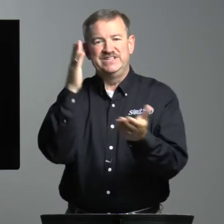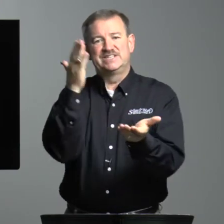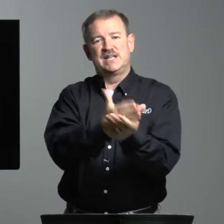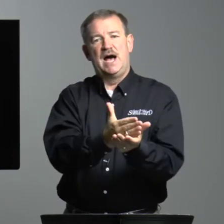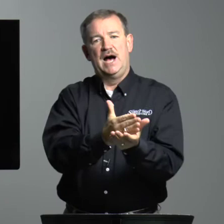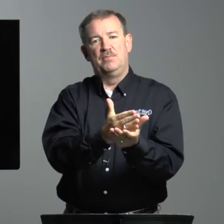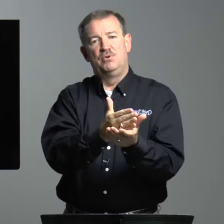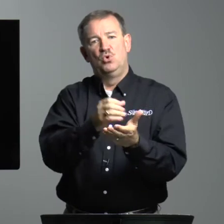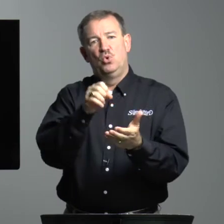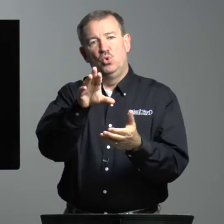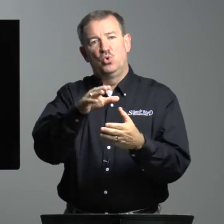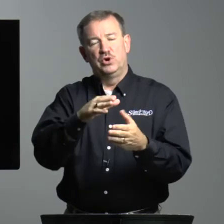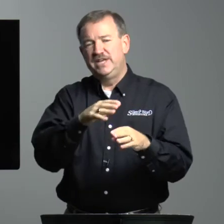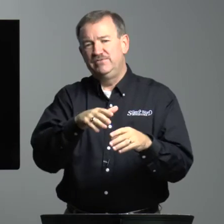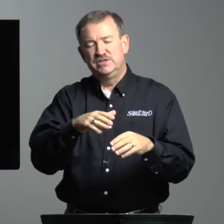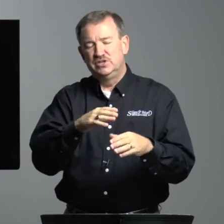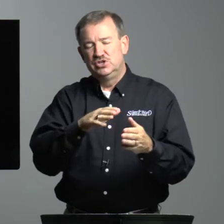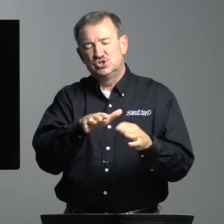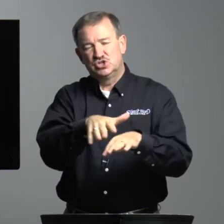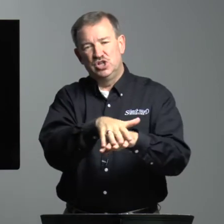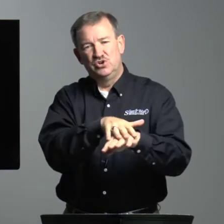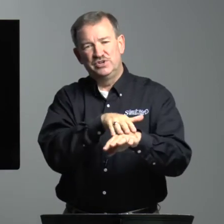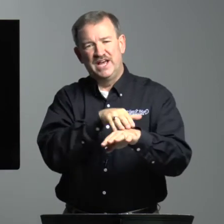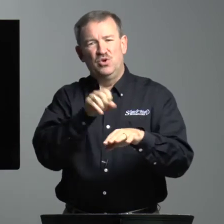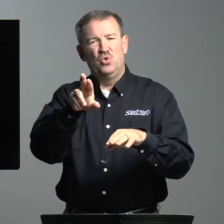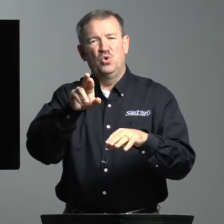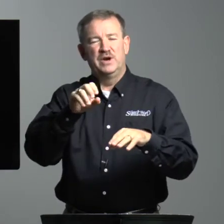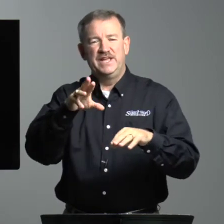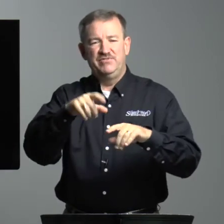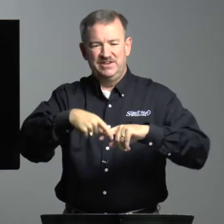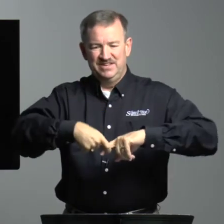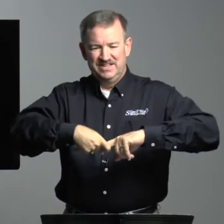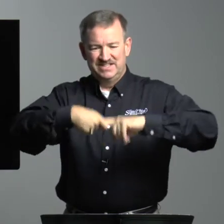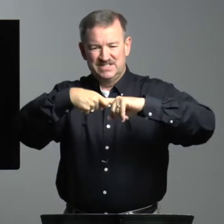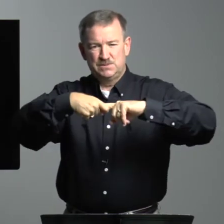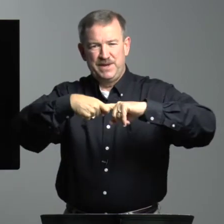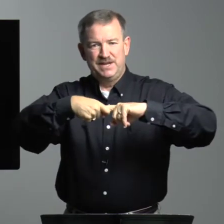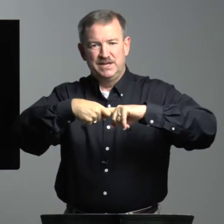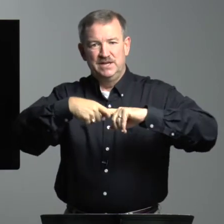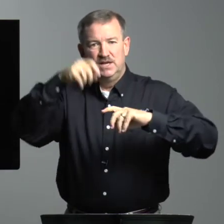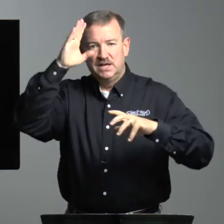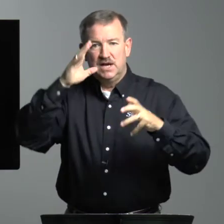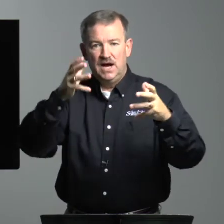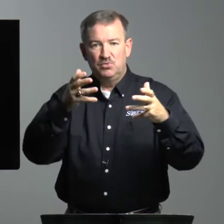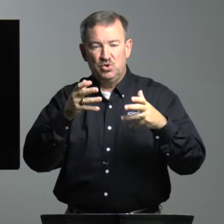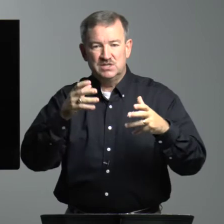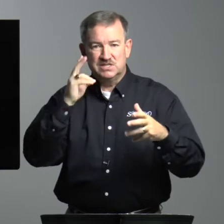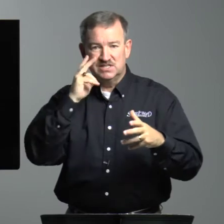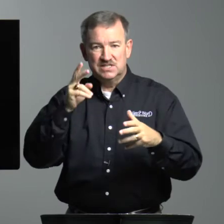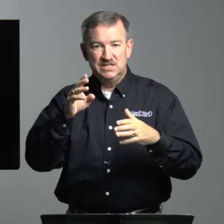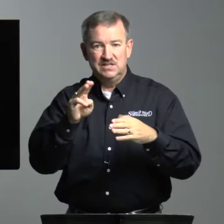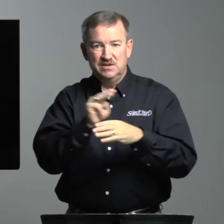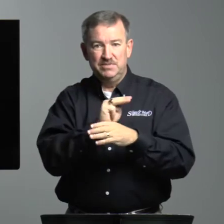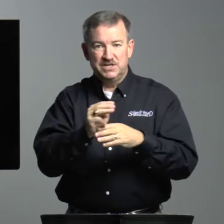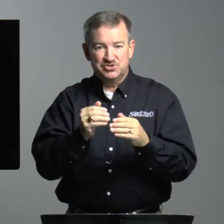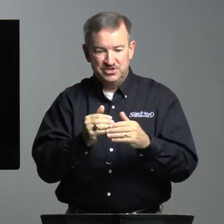stop or even slow down or even suspended. God wants to see the ministry